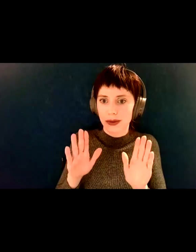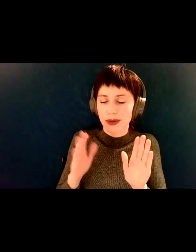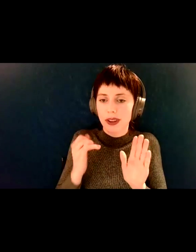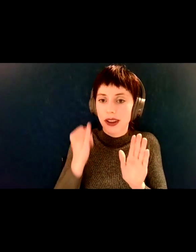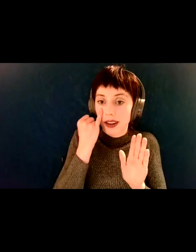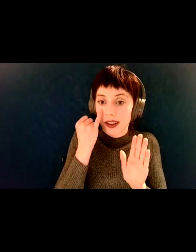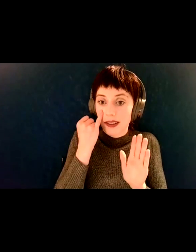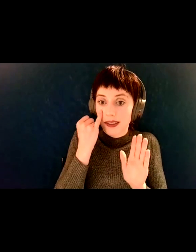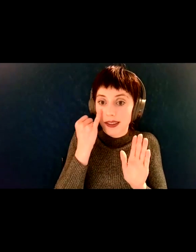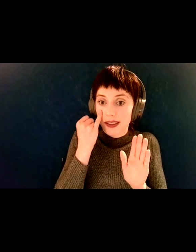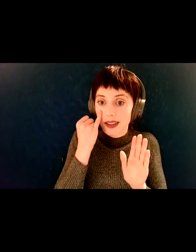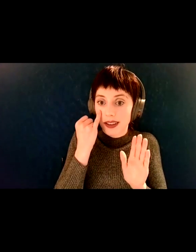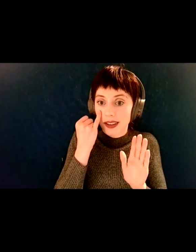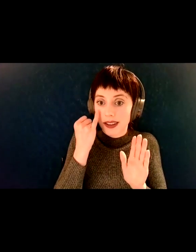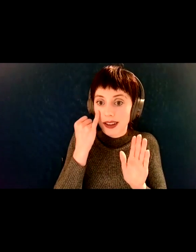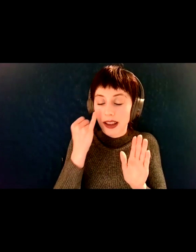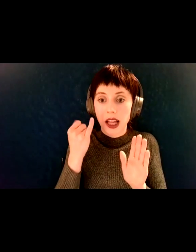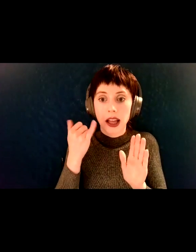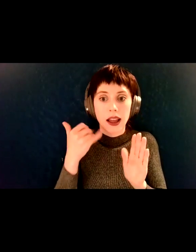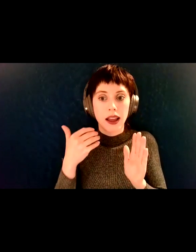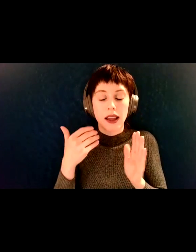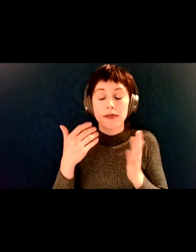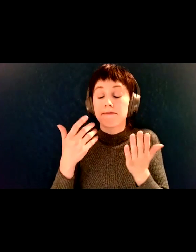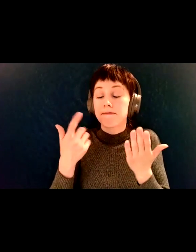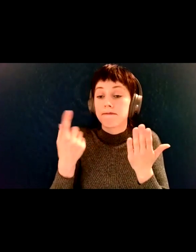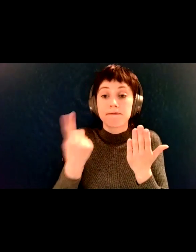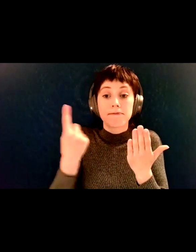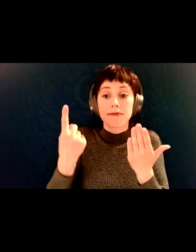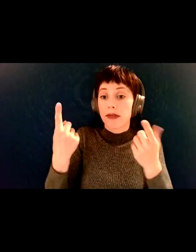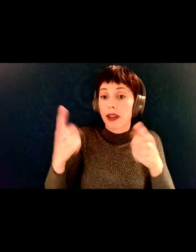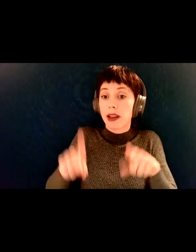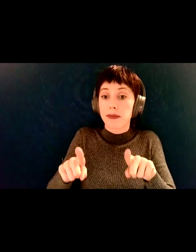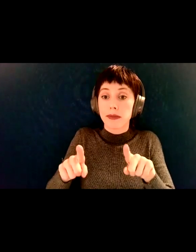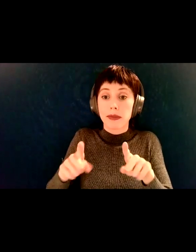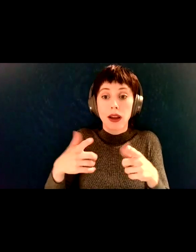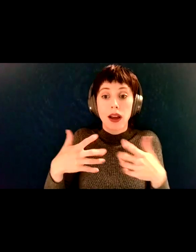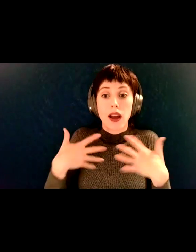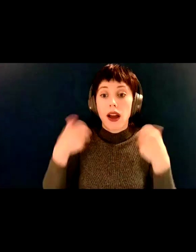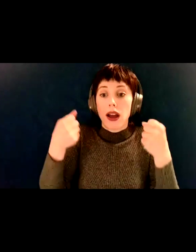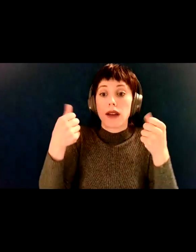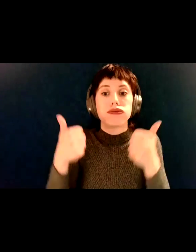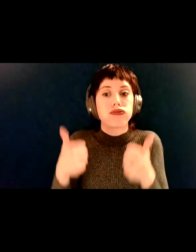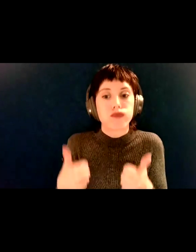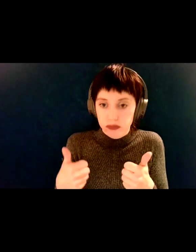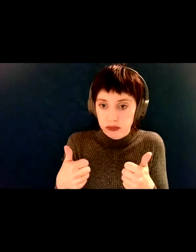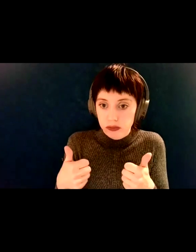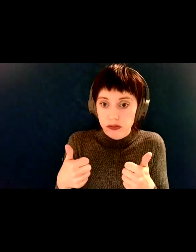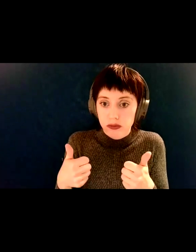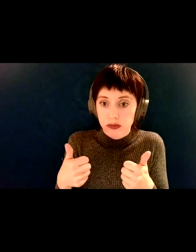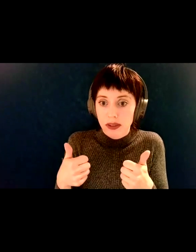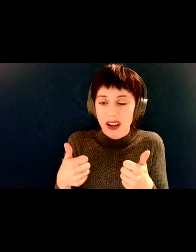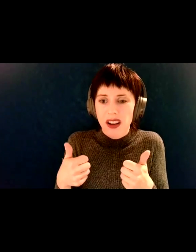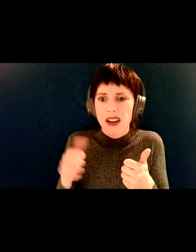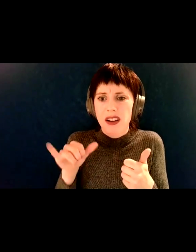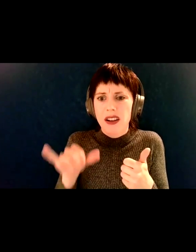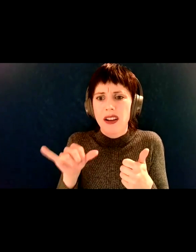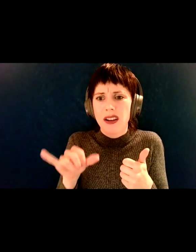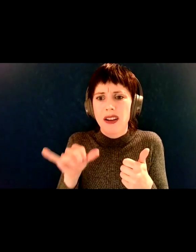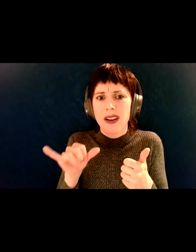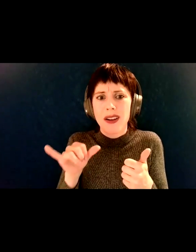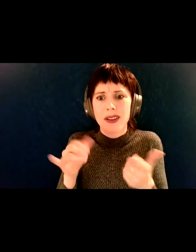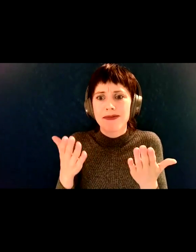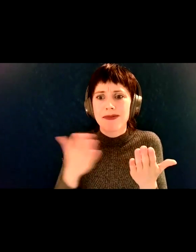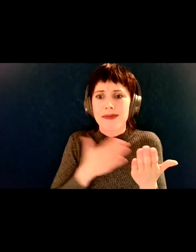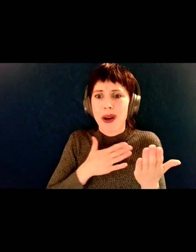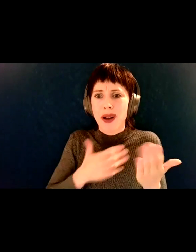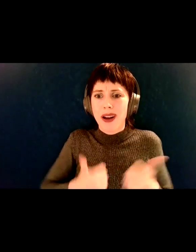having something, having something happen that impacts your health in a, in a profound way, didn't mean the end of your quality